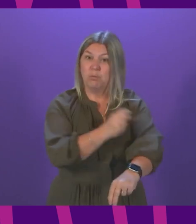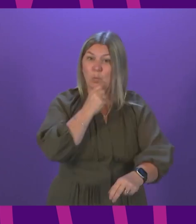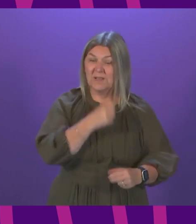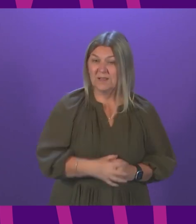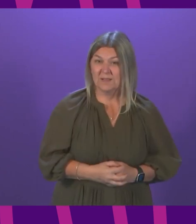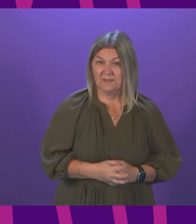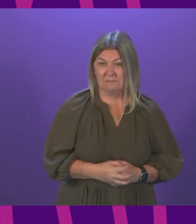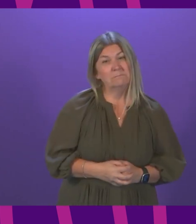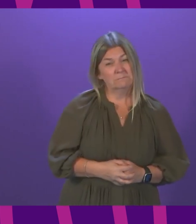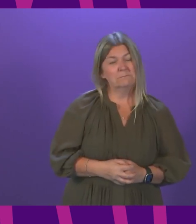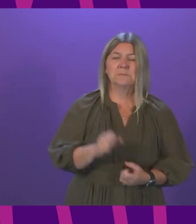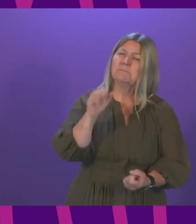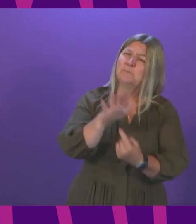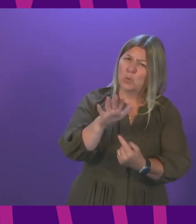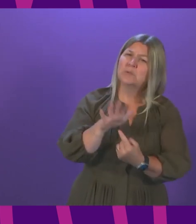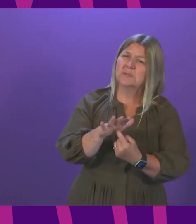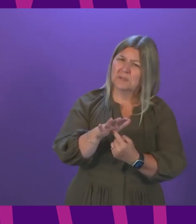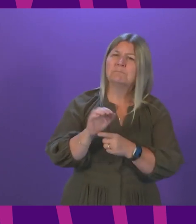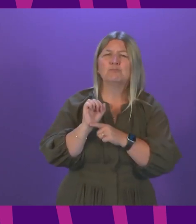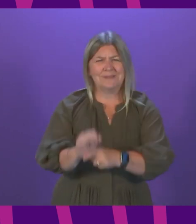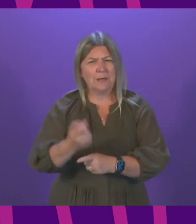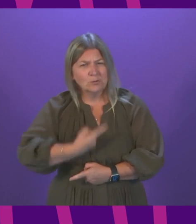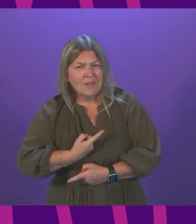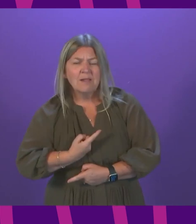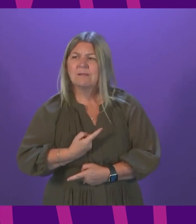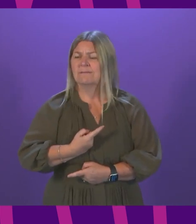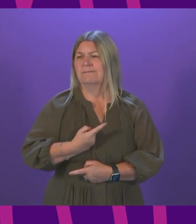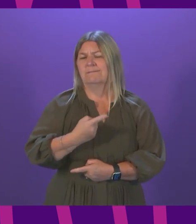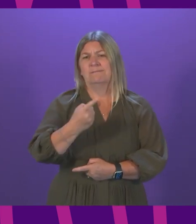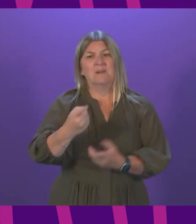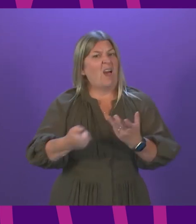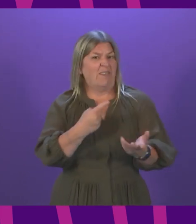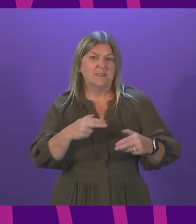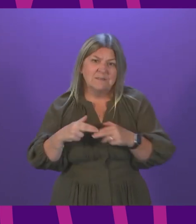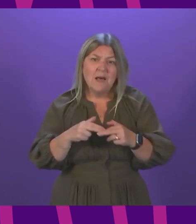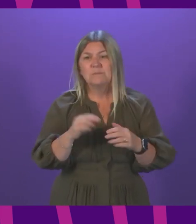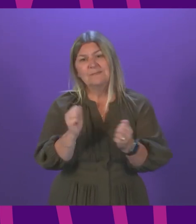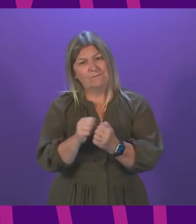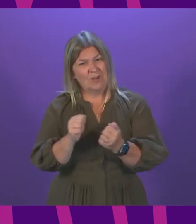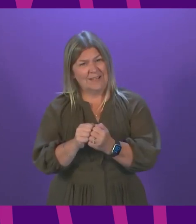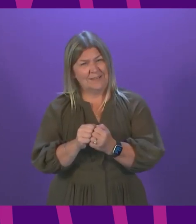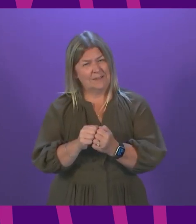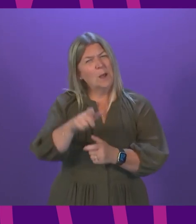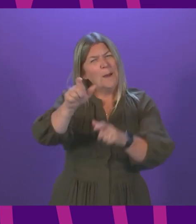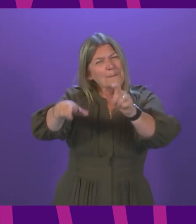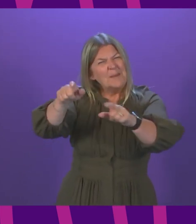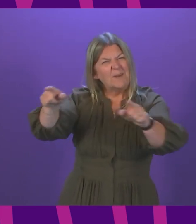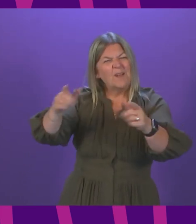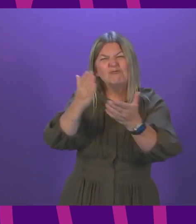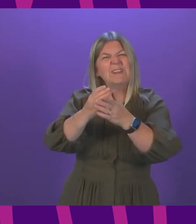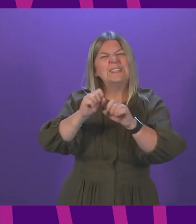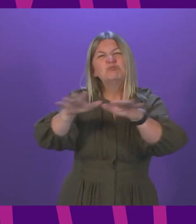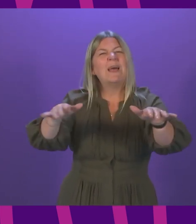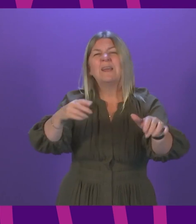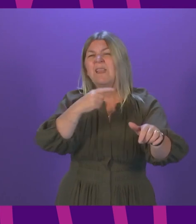It is the single most important thing any of us can do to protect ourselves and others. To those who knowingly spread misinformation about vaccines, I have nothing